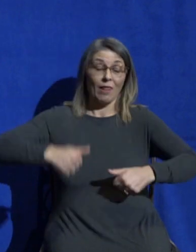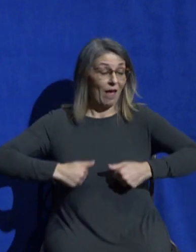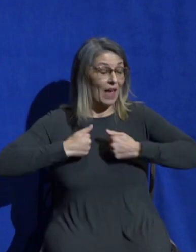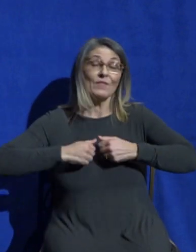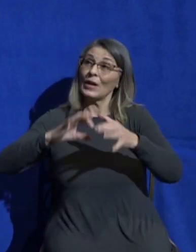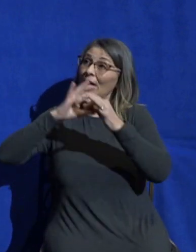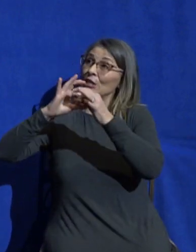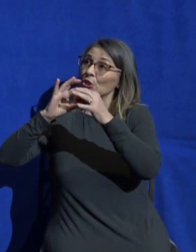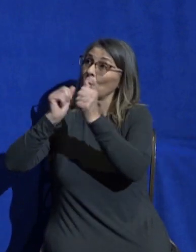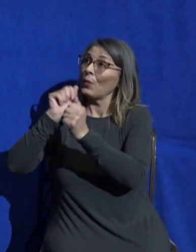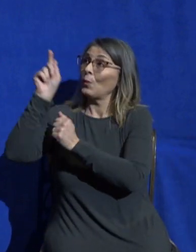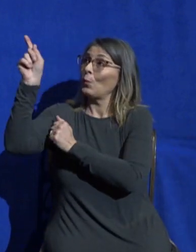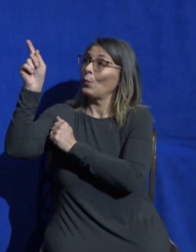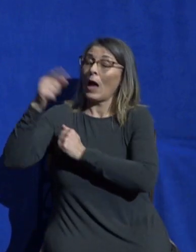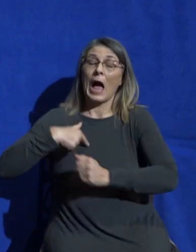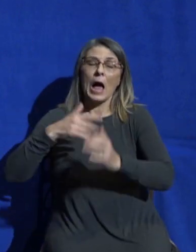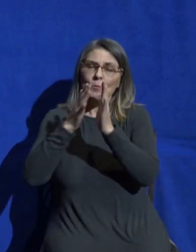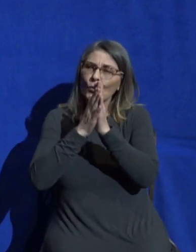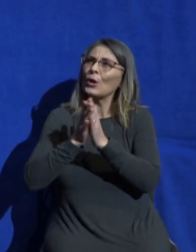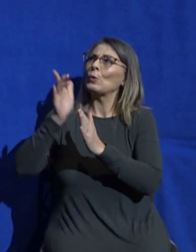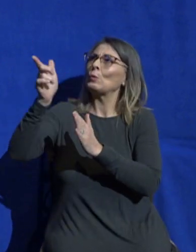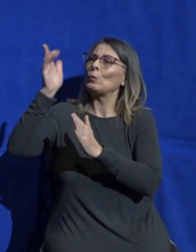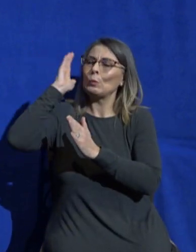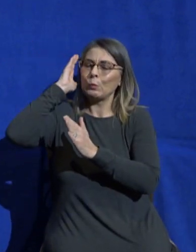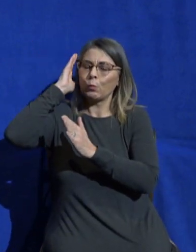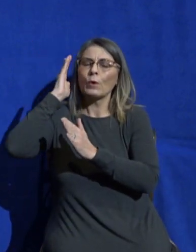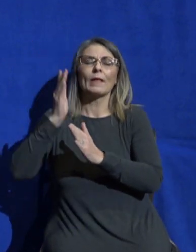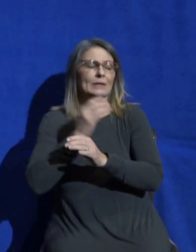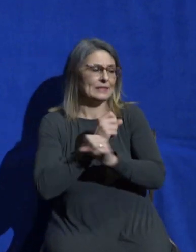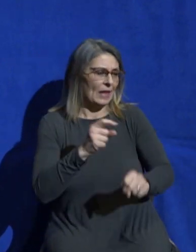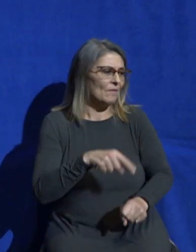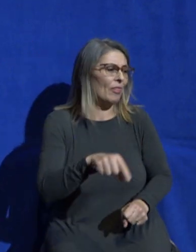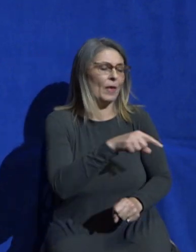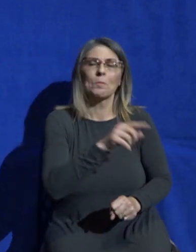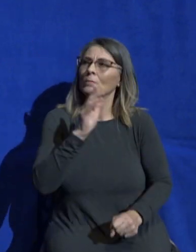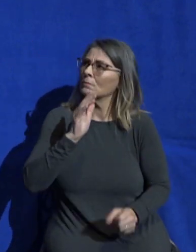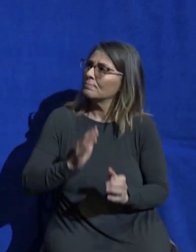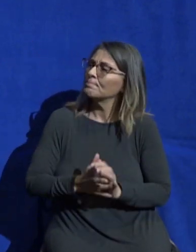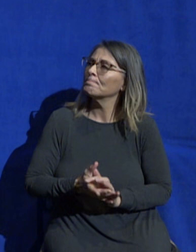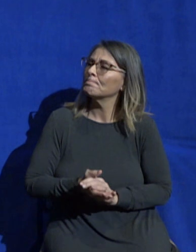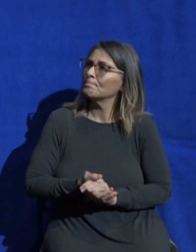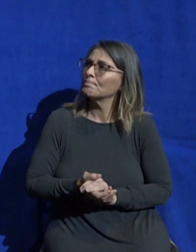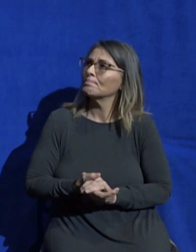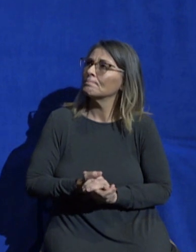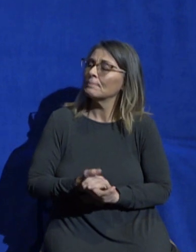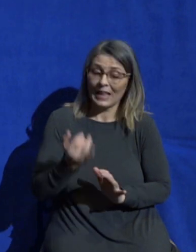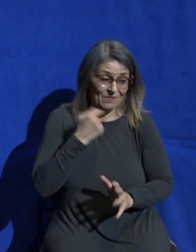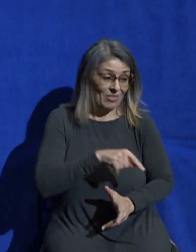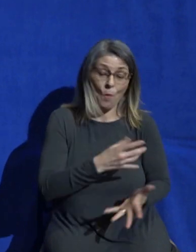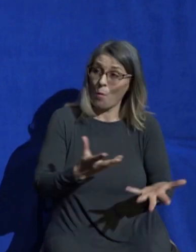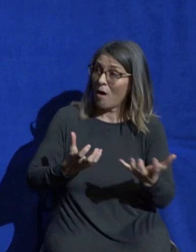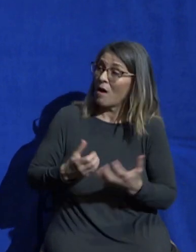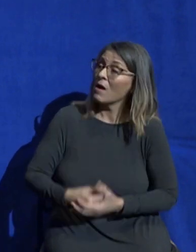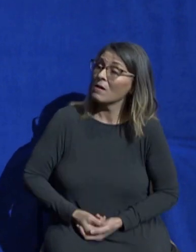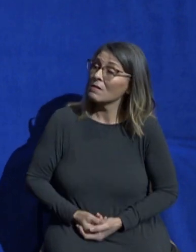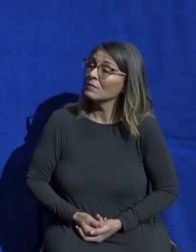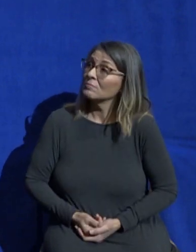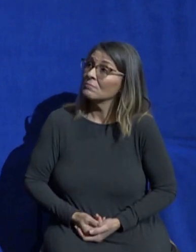to to to begin them on this wonderful journey of intimacy with you that starts today and lasts God for